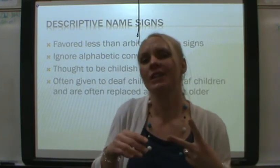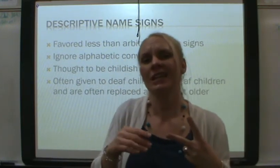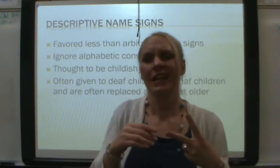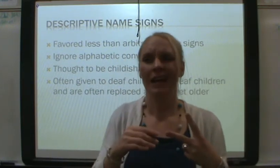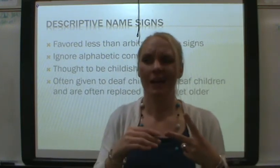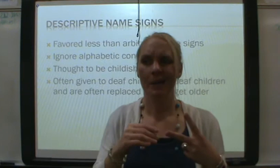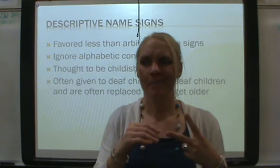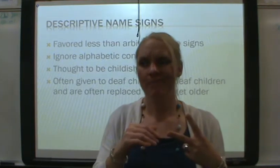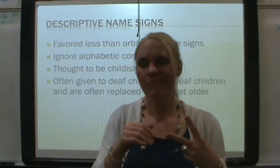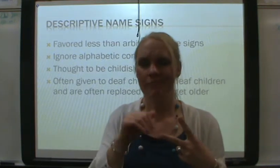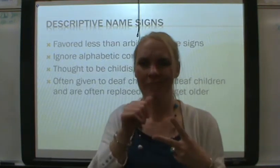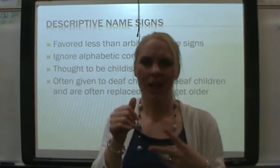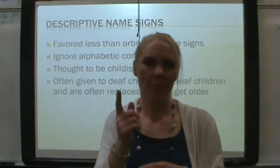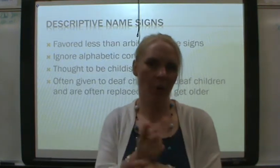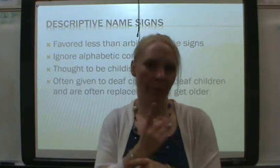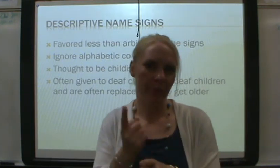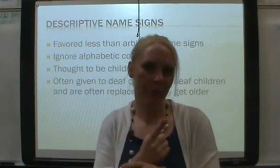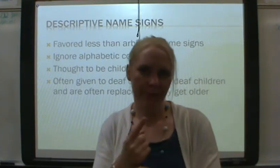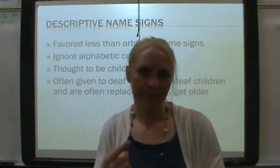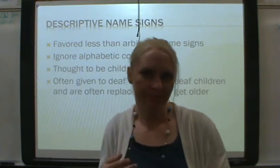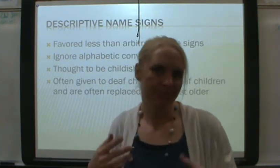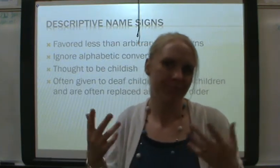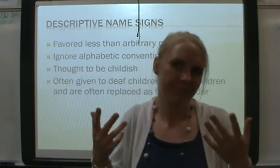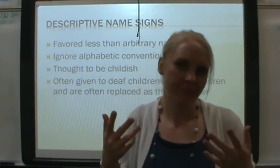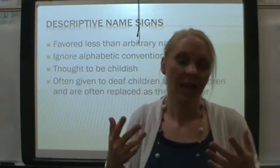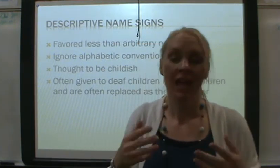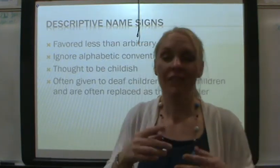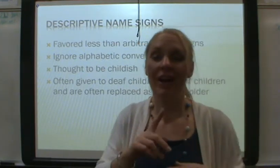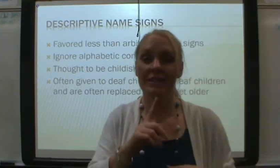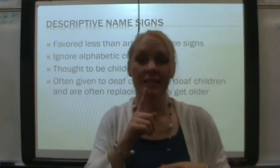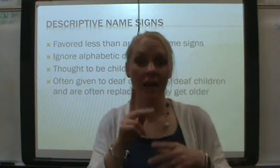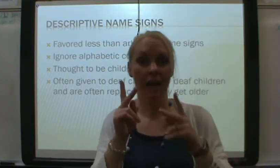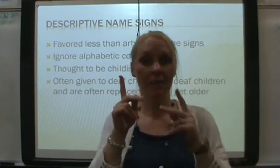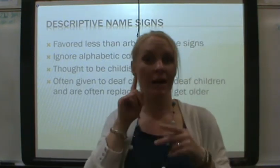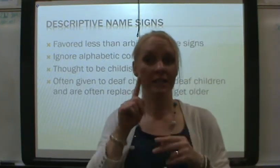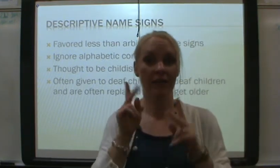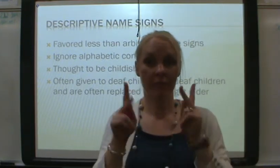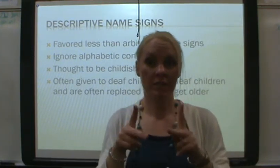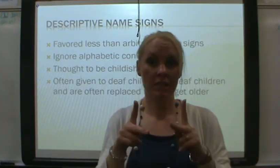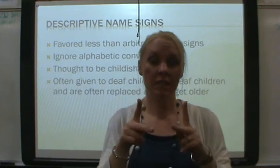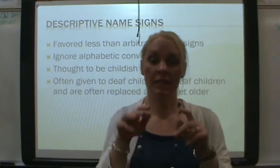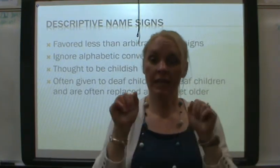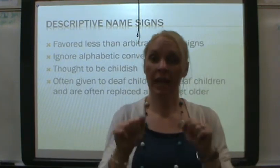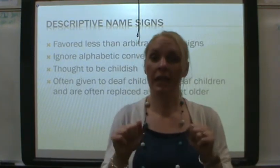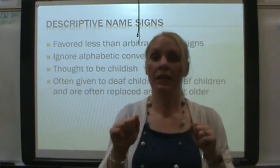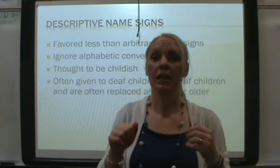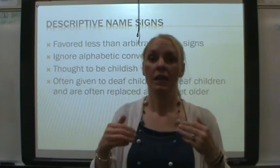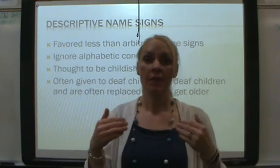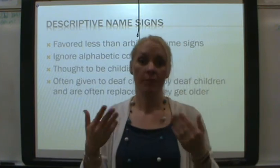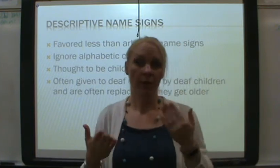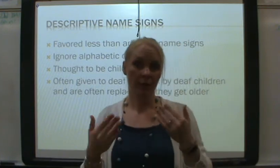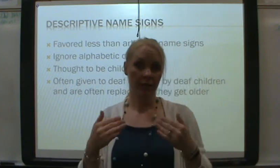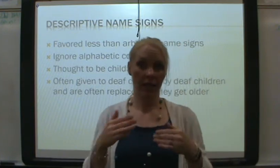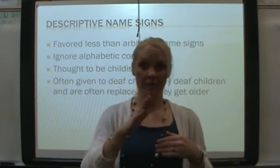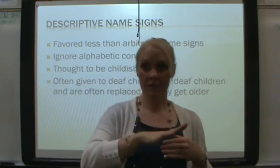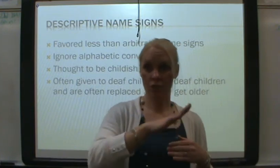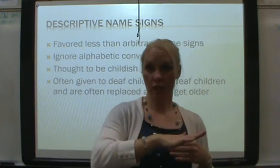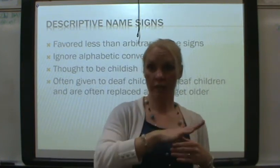um, not proper. In fact, a deaf person can, probably as a child,